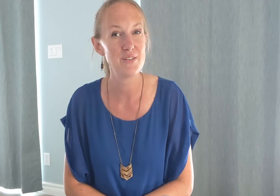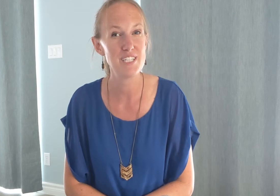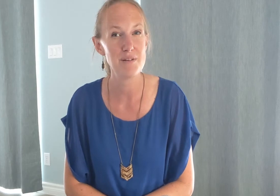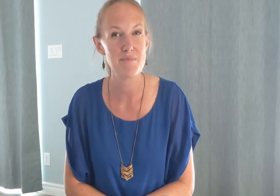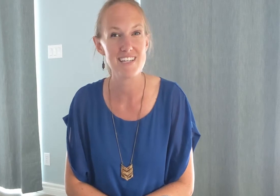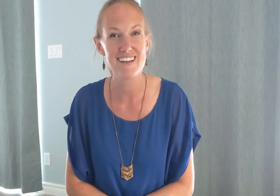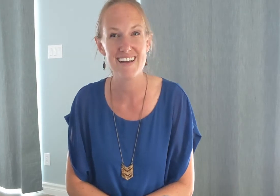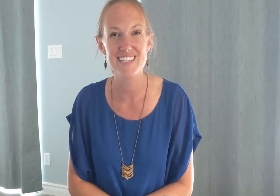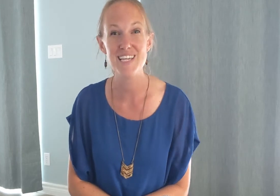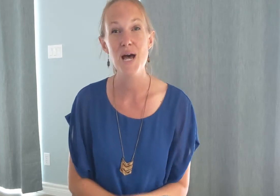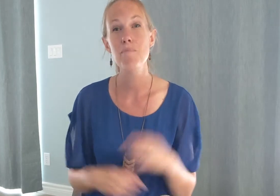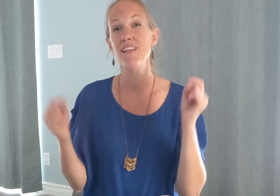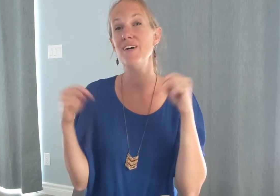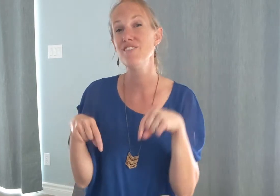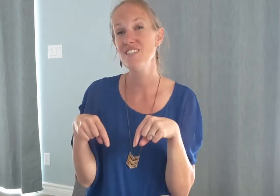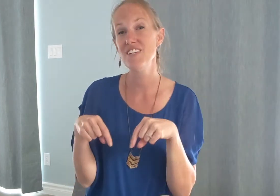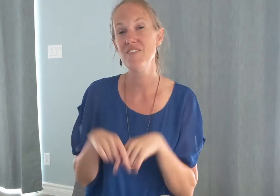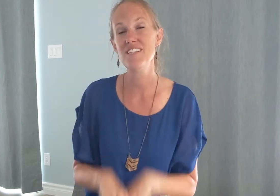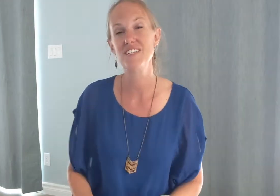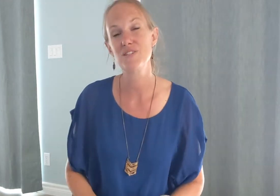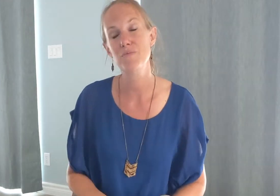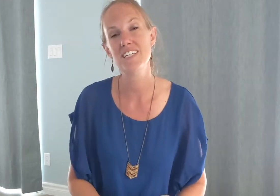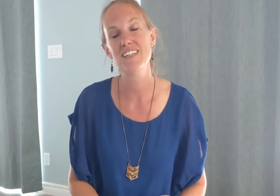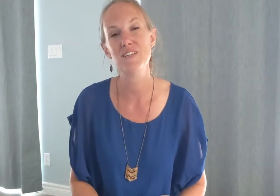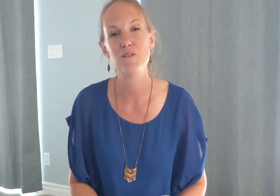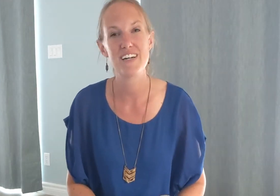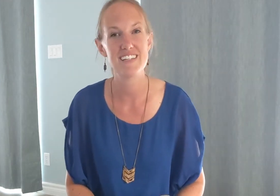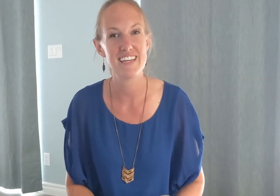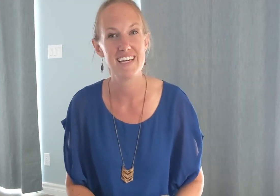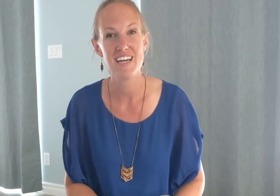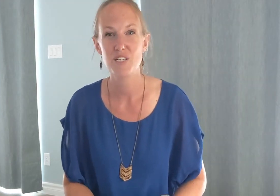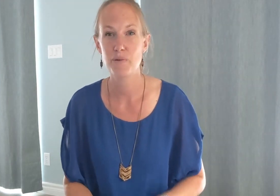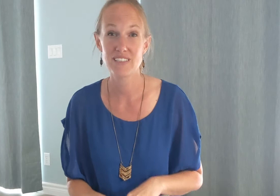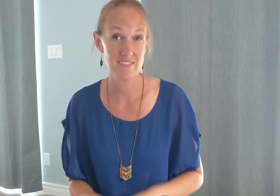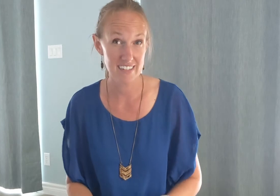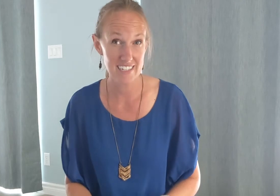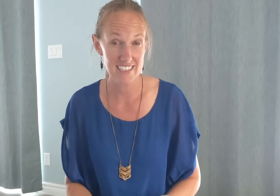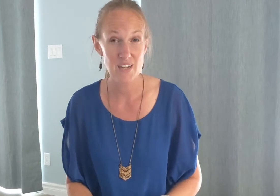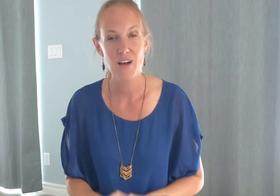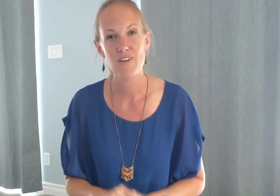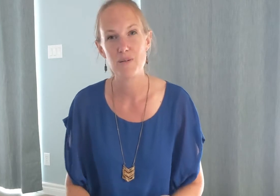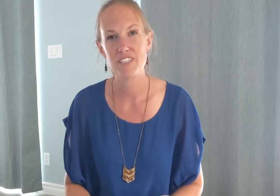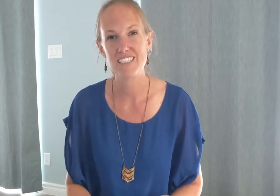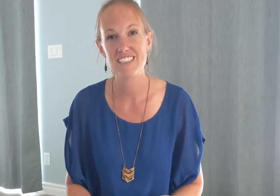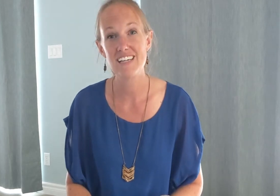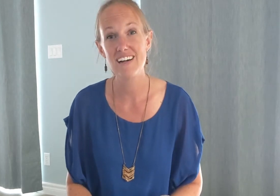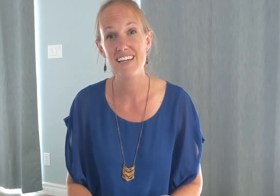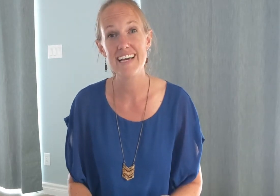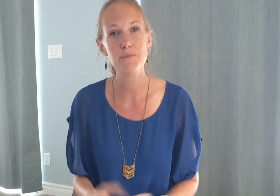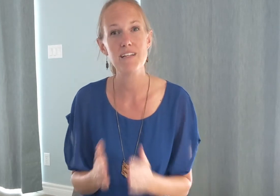going to mirror my signs below this video in the description you will find a link to print off lyrics or to purchase a song and last but